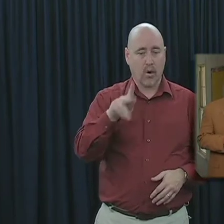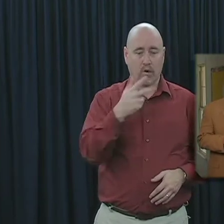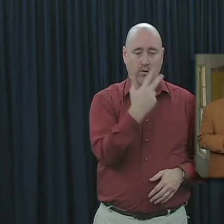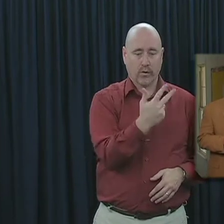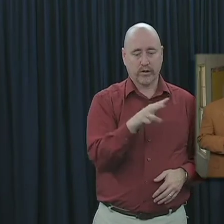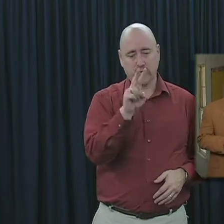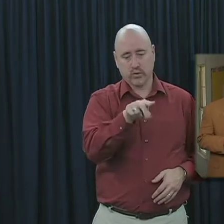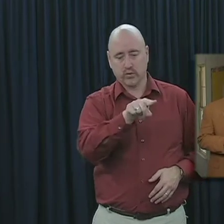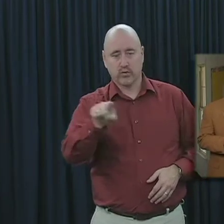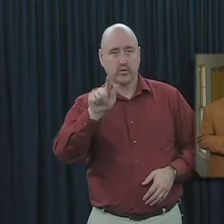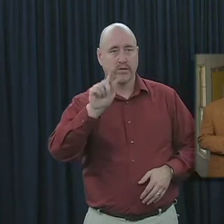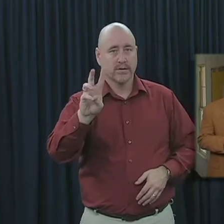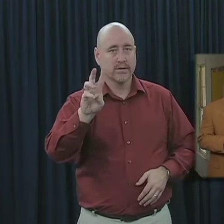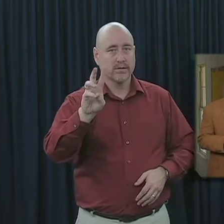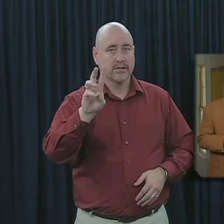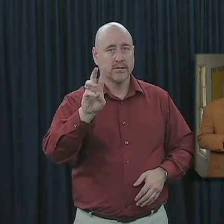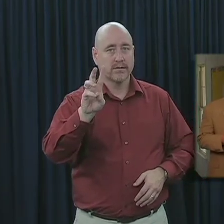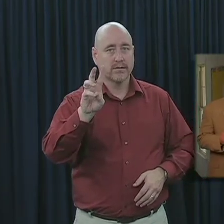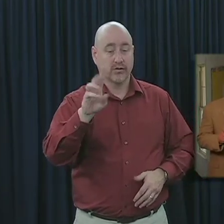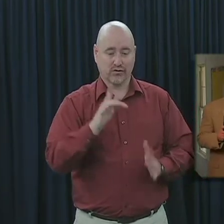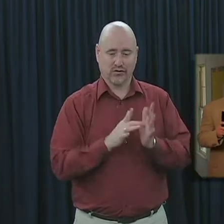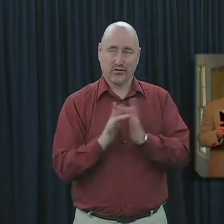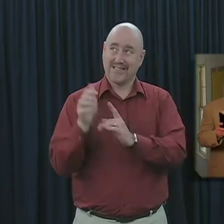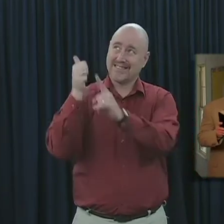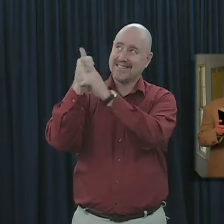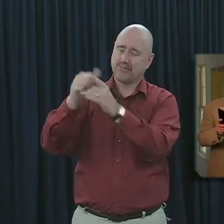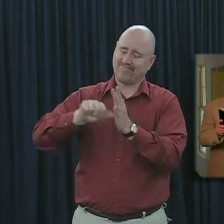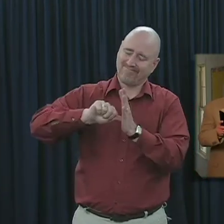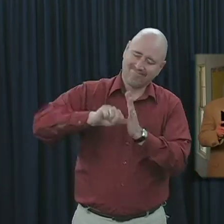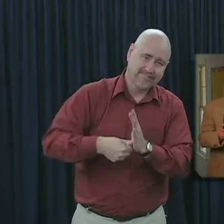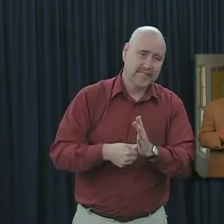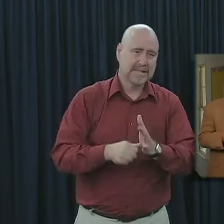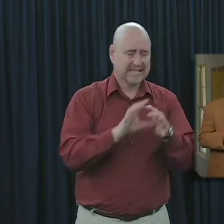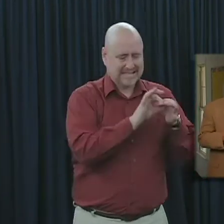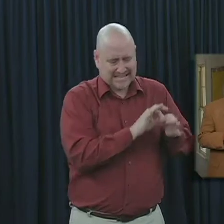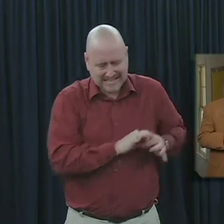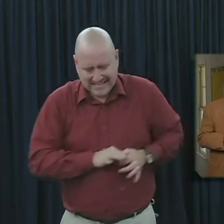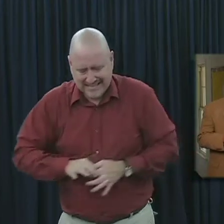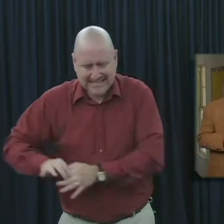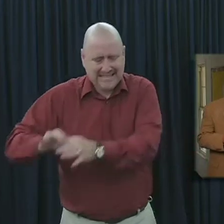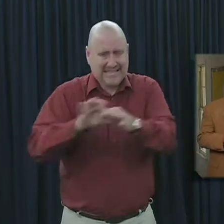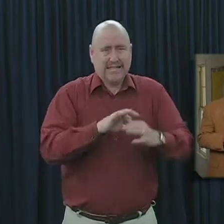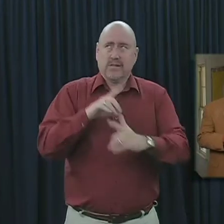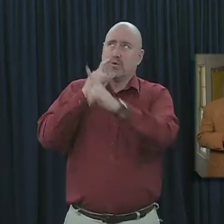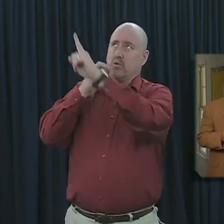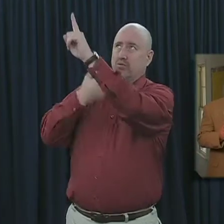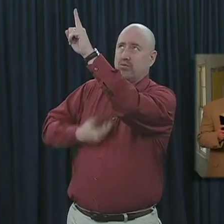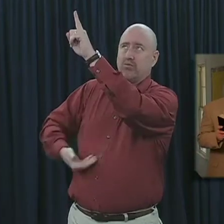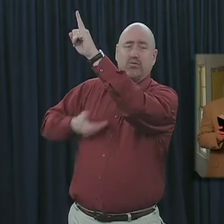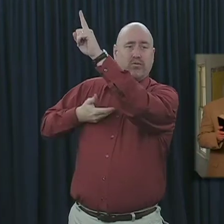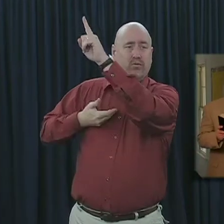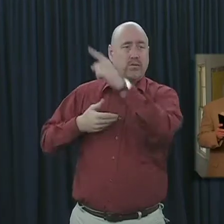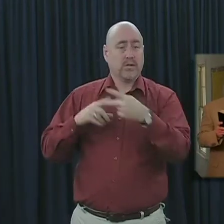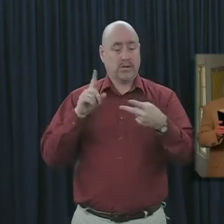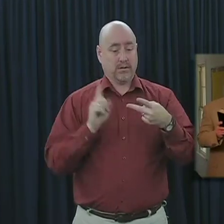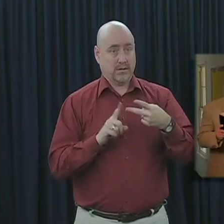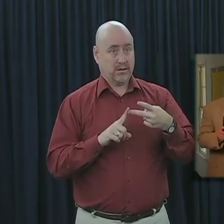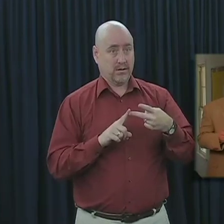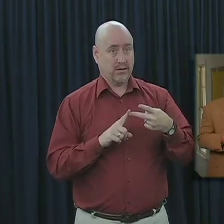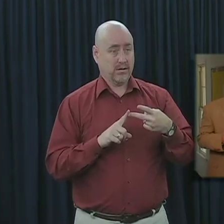Mark 3, 22-26, Jesus stressed the unified nature of his essence. And then number two, the answer is